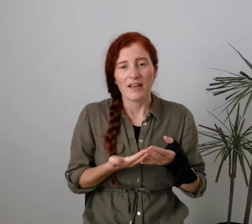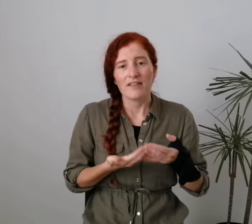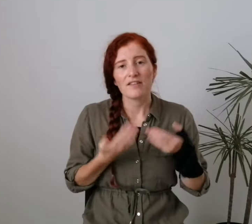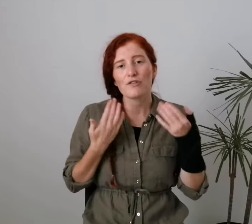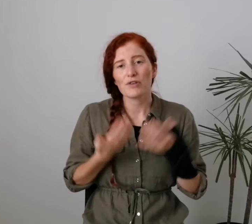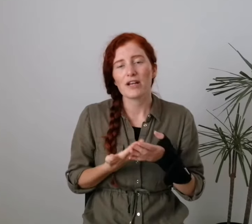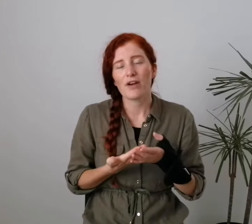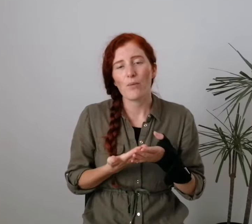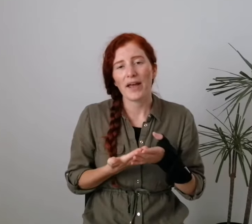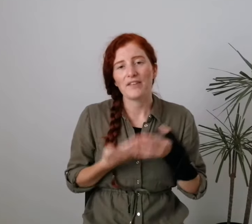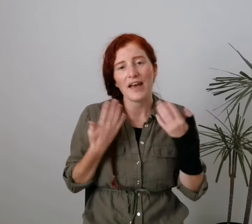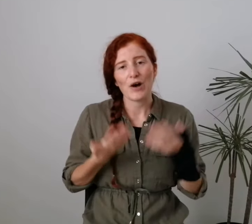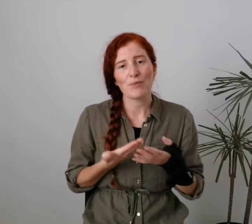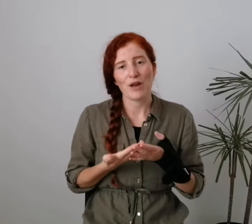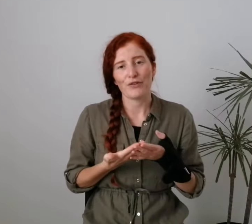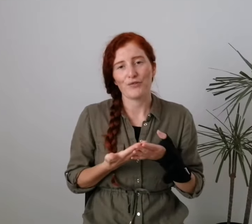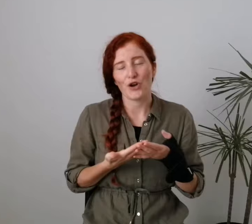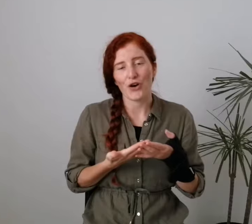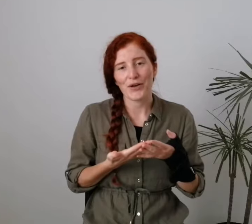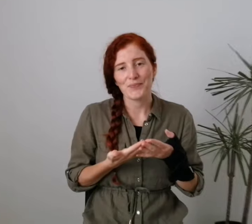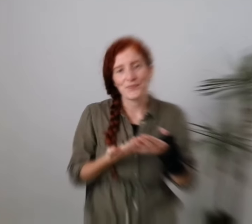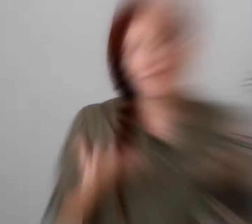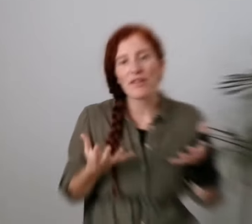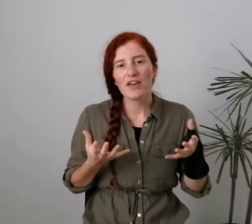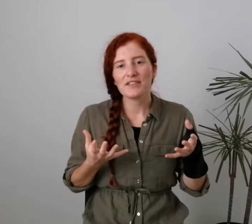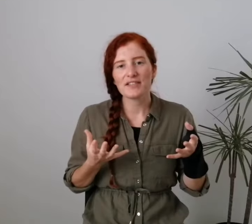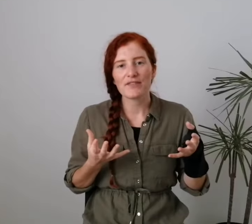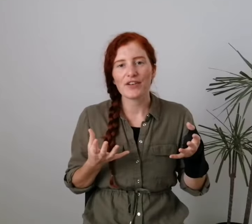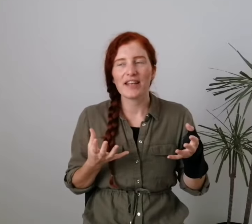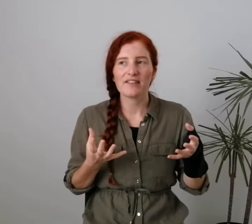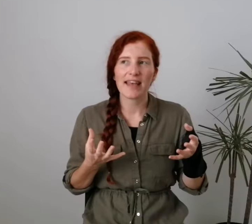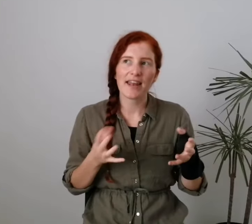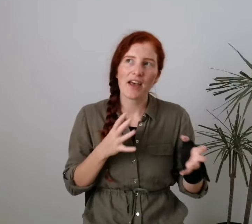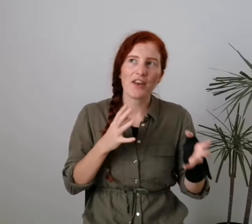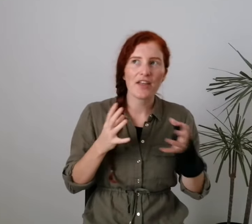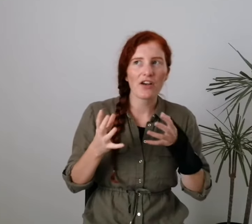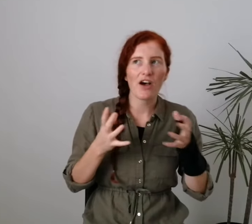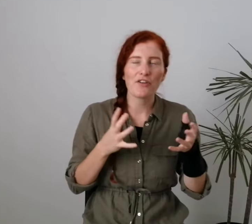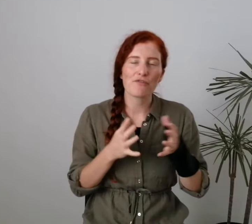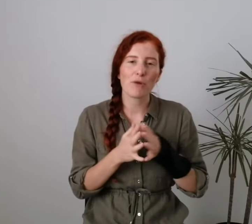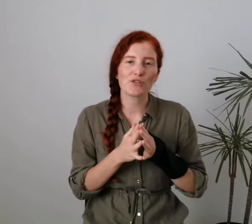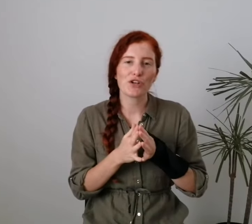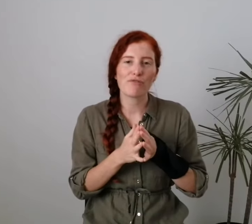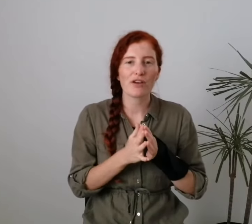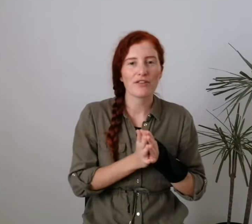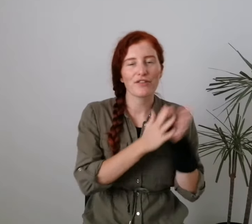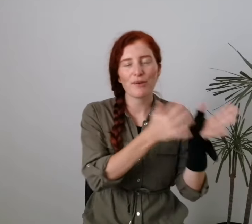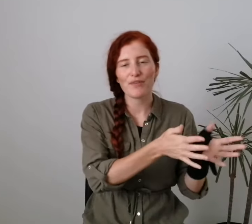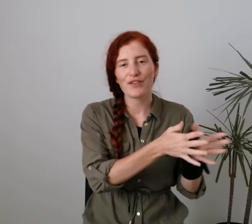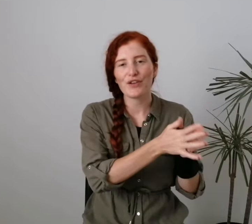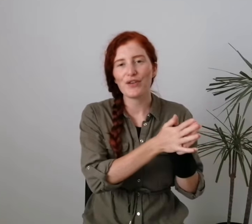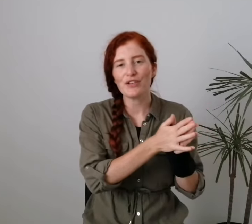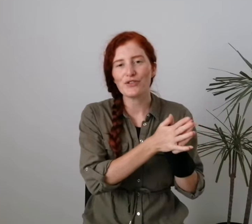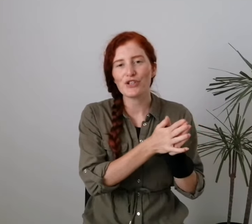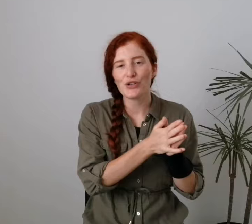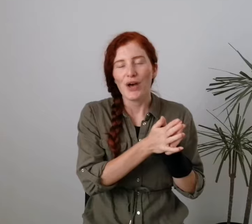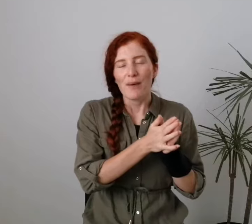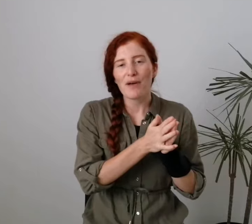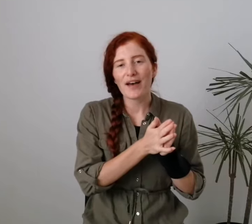this is a really great way to help them last for longer. Number thirty seven is again another kind of motto rather than something that you need to do. But